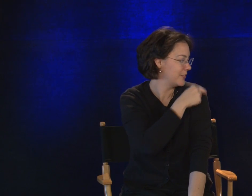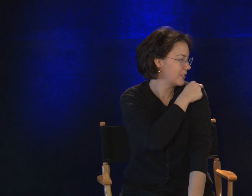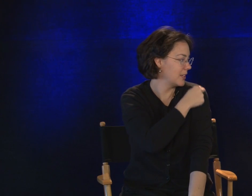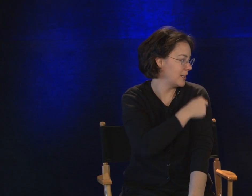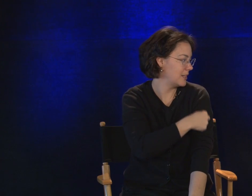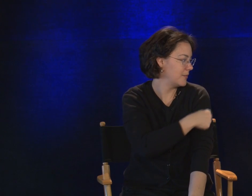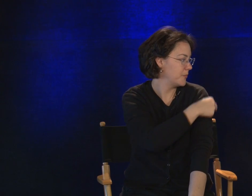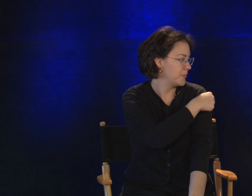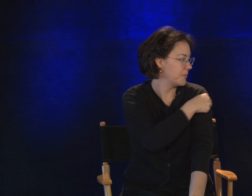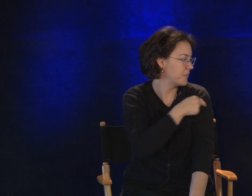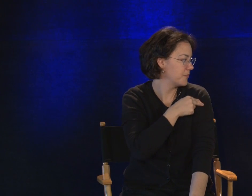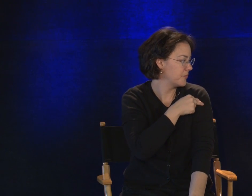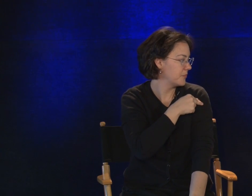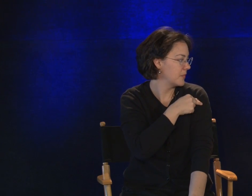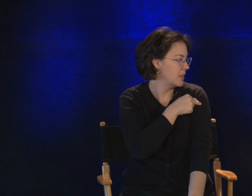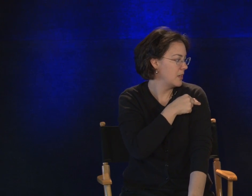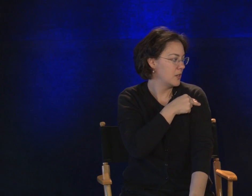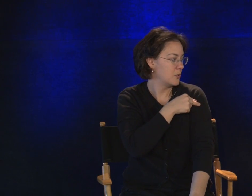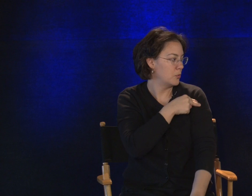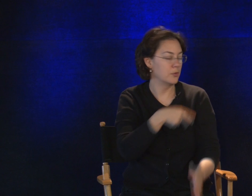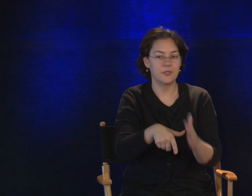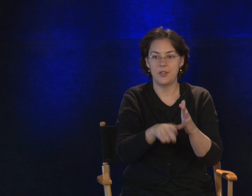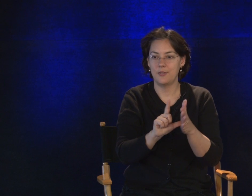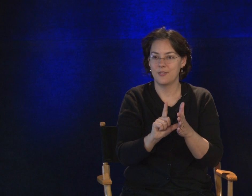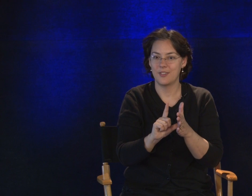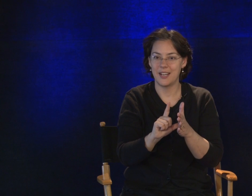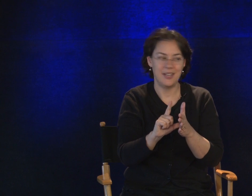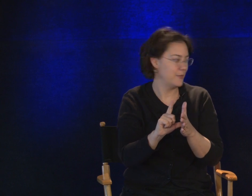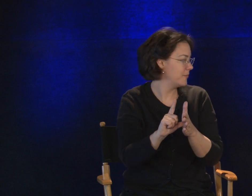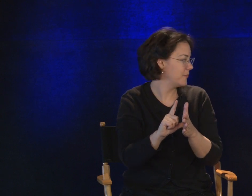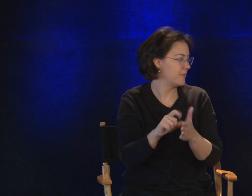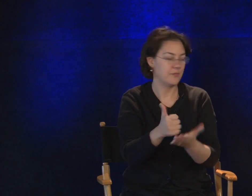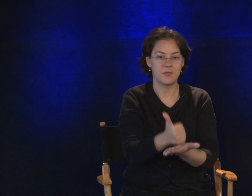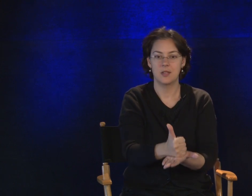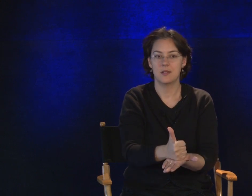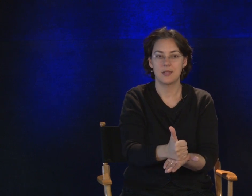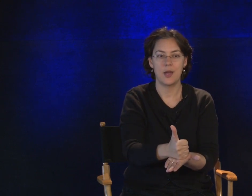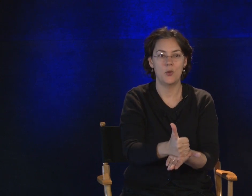Good. We'll review. Ready. Help.